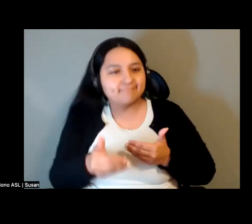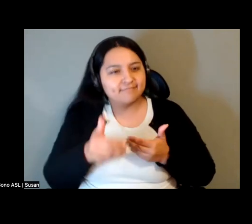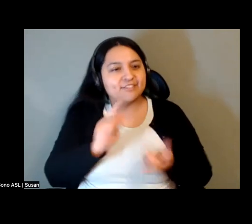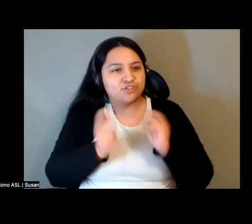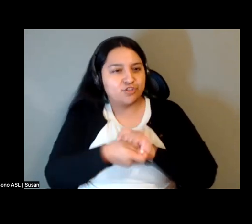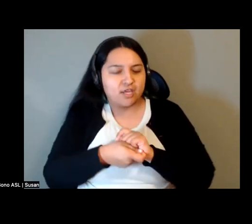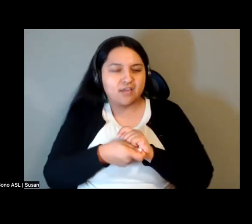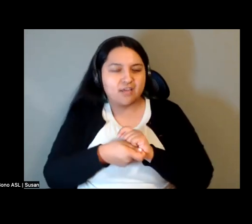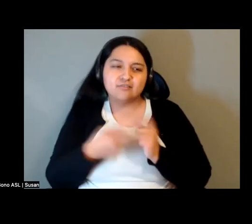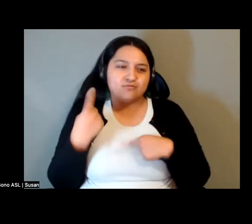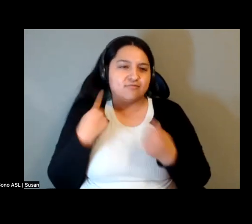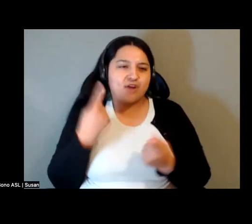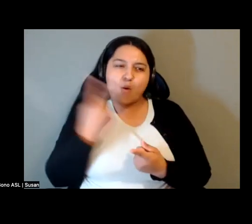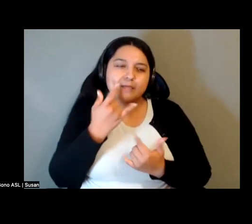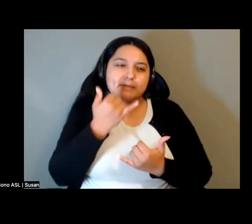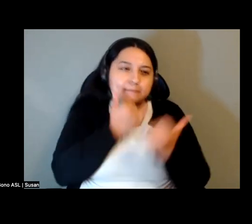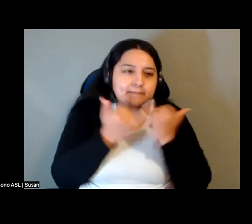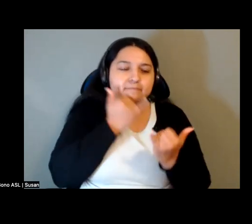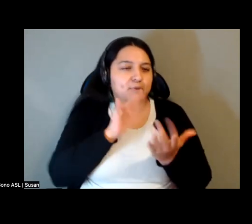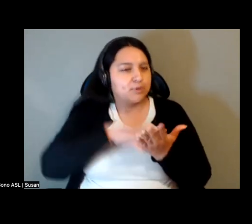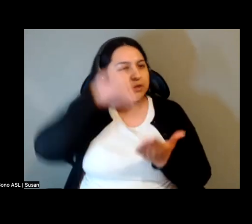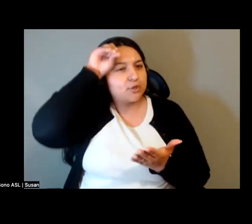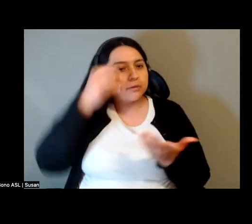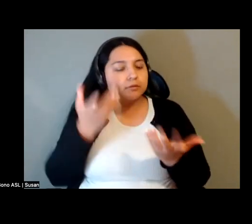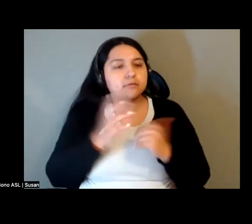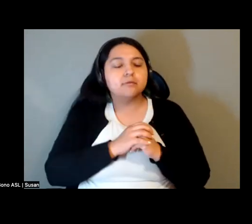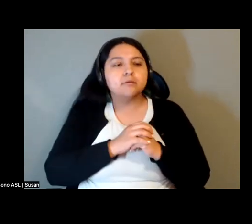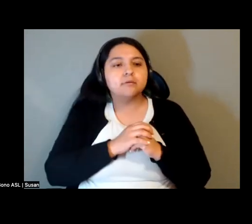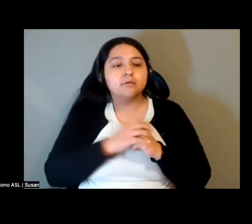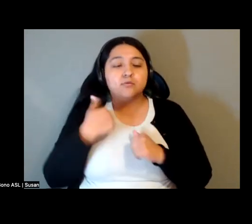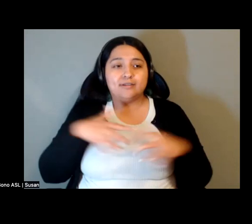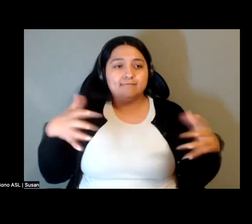assessing those collectively,